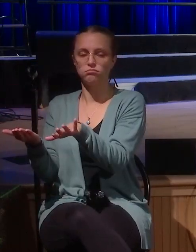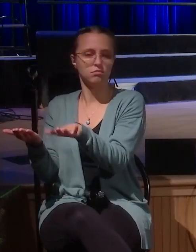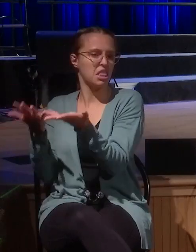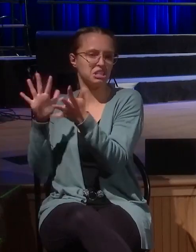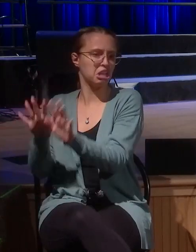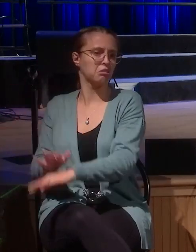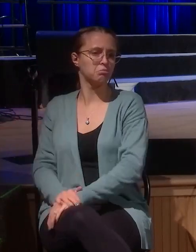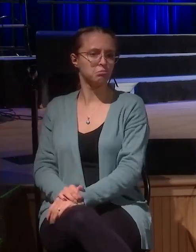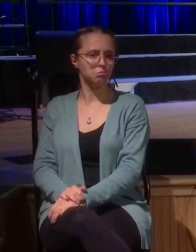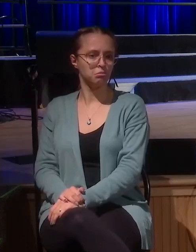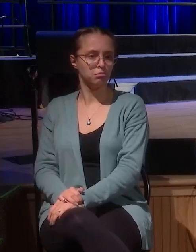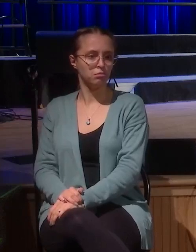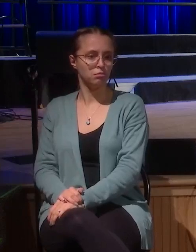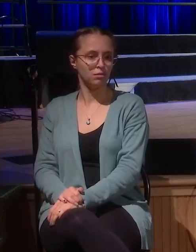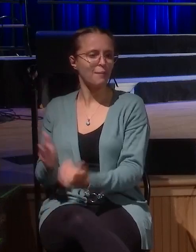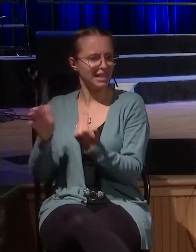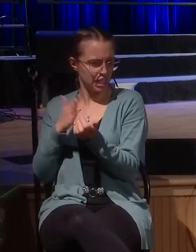get out of my way people because I've to go save you.